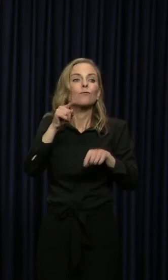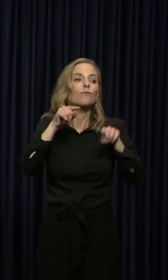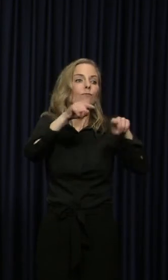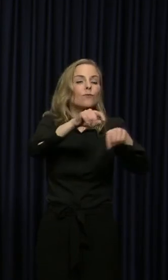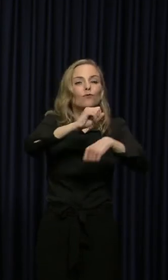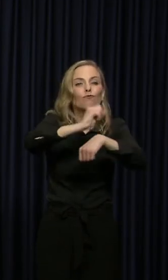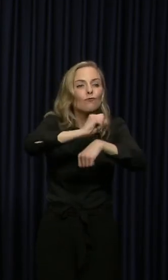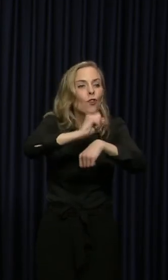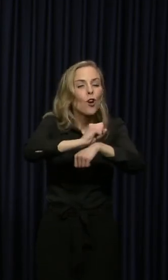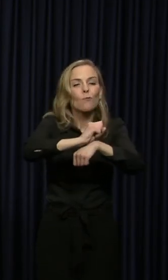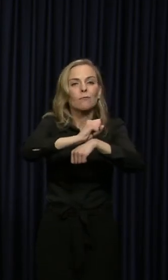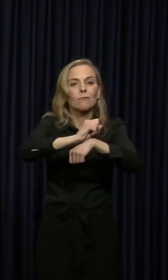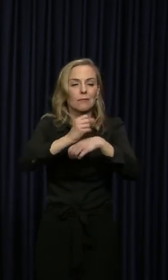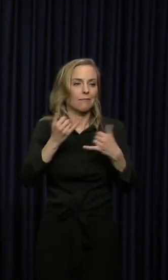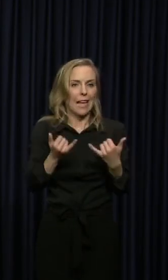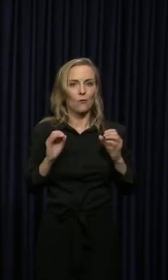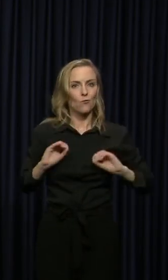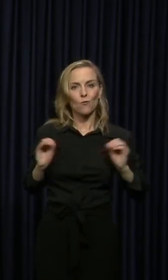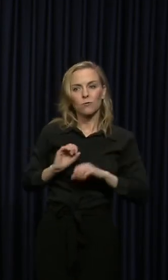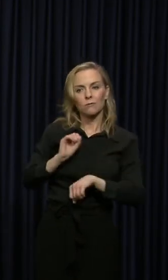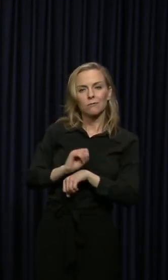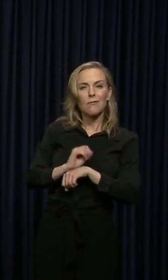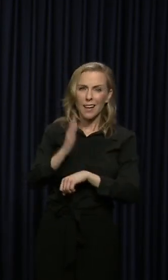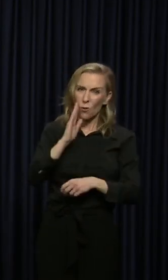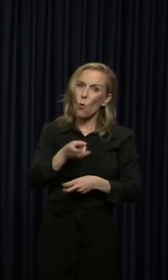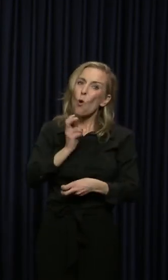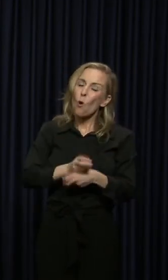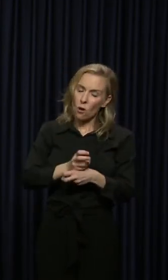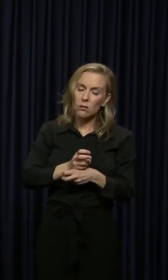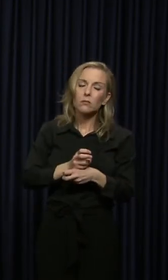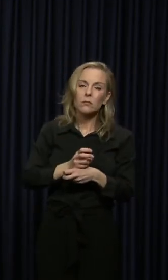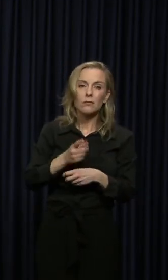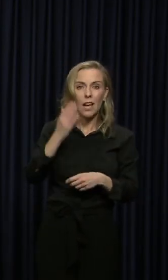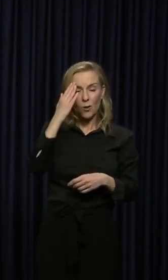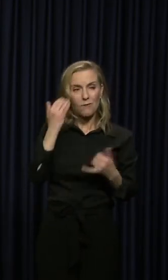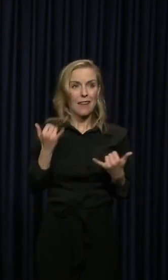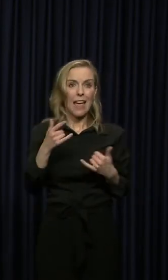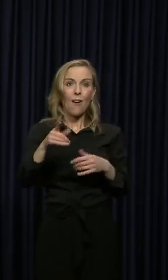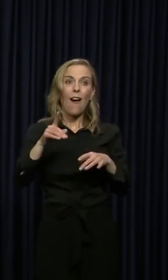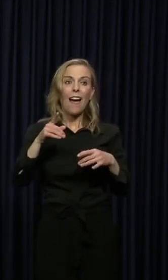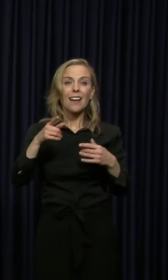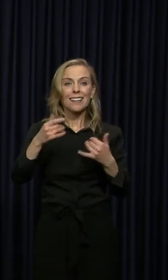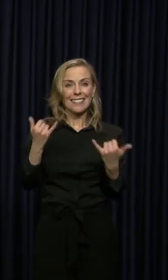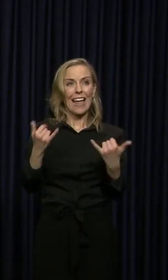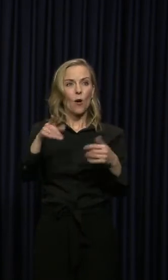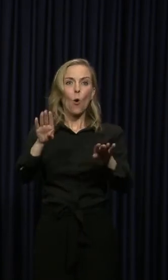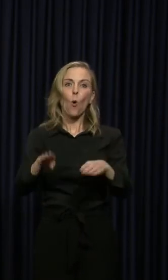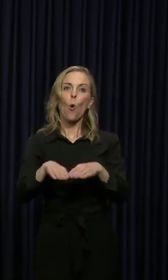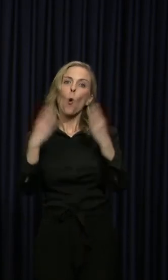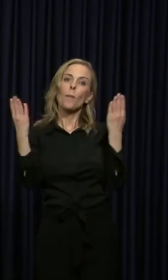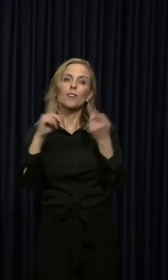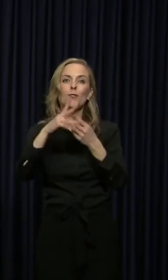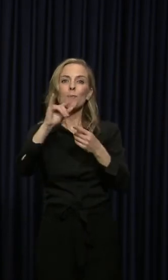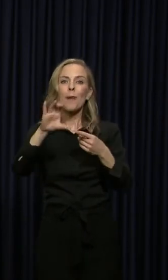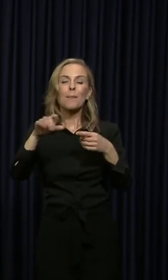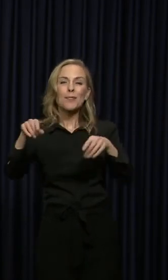if you would have been going to a job and aren't right now. I know it's also hard on you if you would be opening your business to the public right now